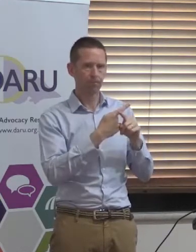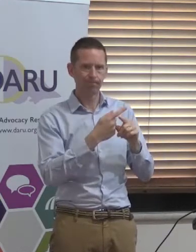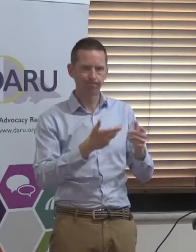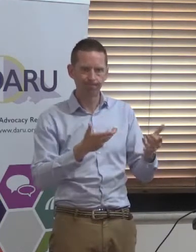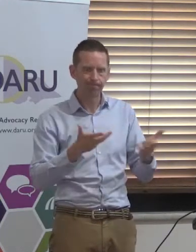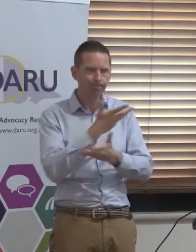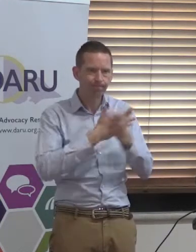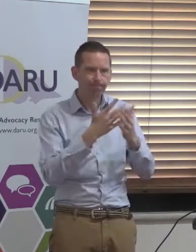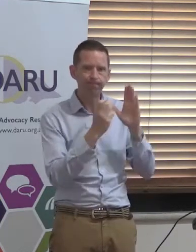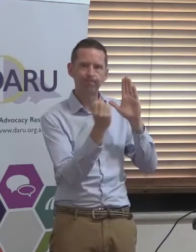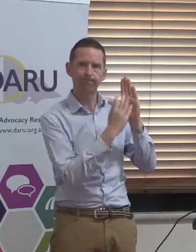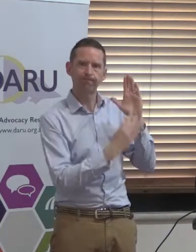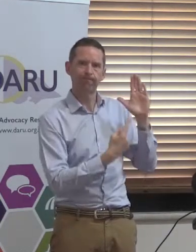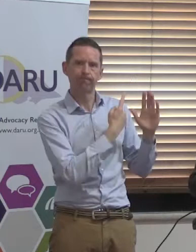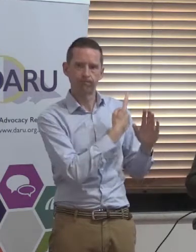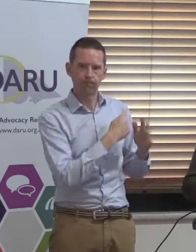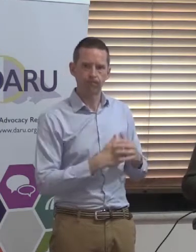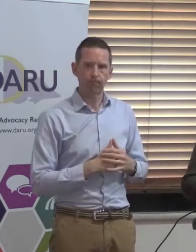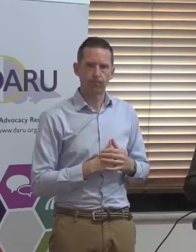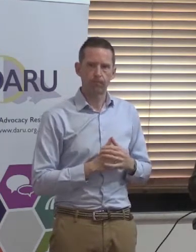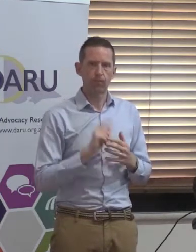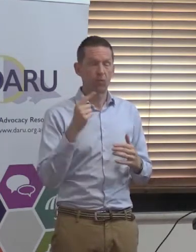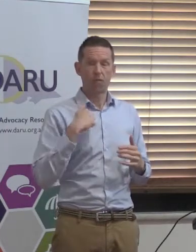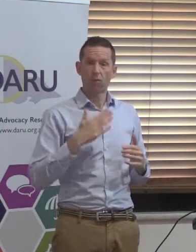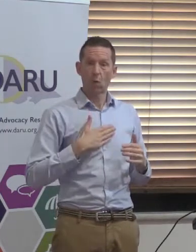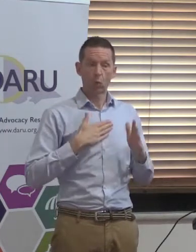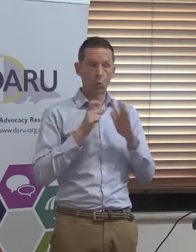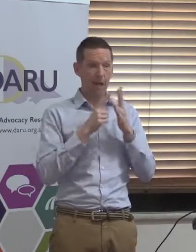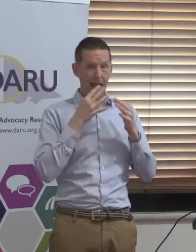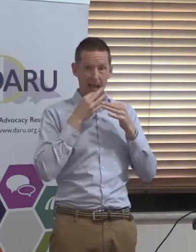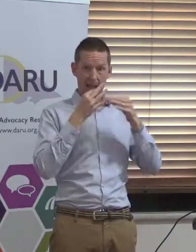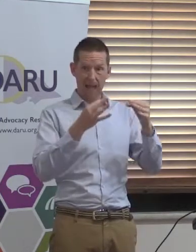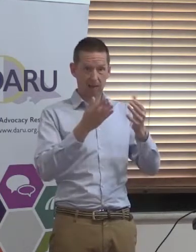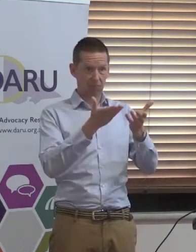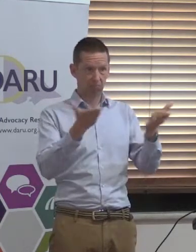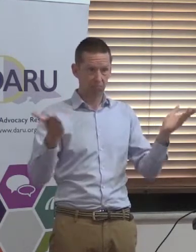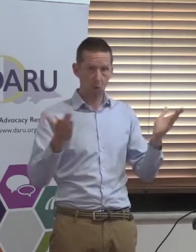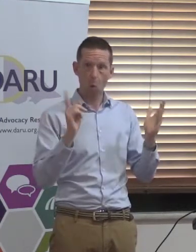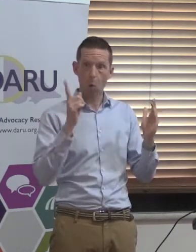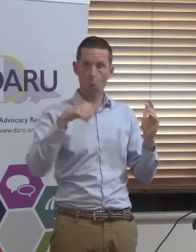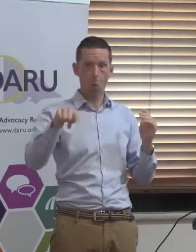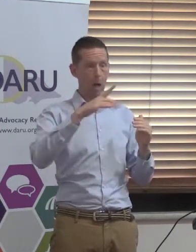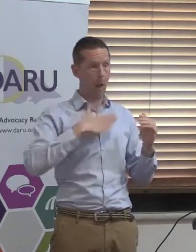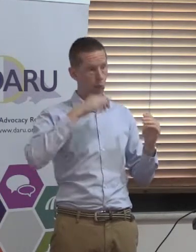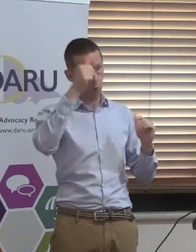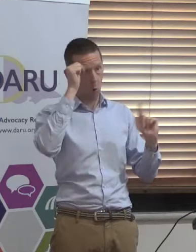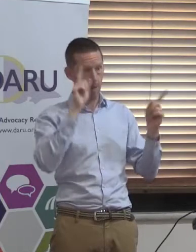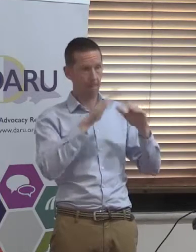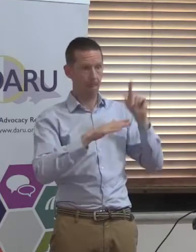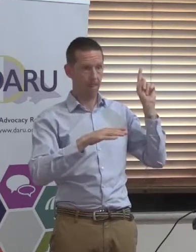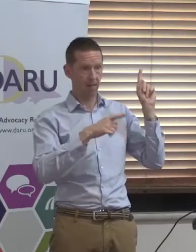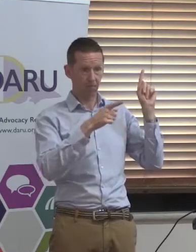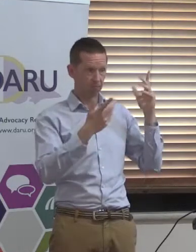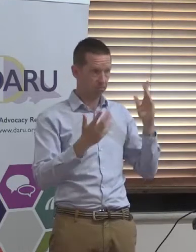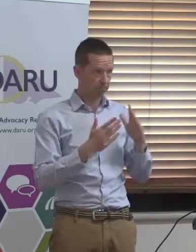it. But for now, what I'd like to do is just ask you people what you'd like to know about it that you don't already know.